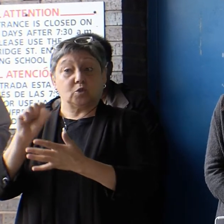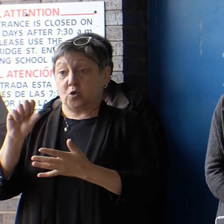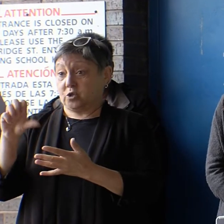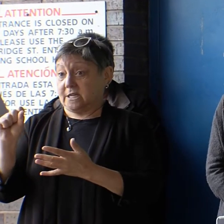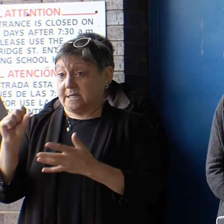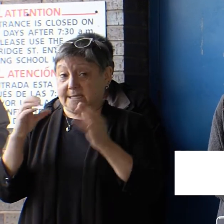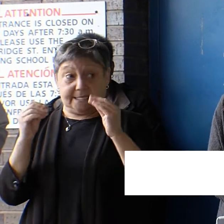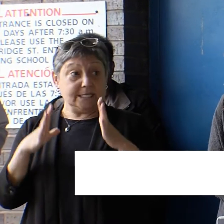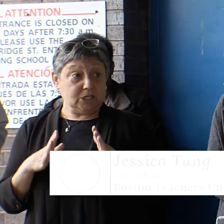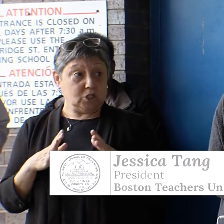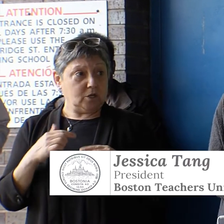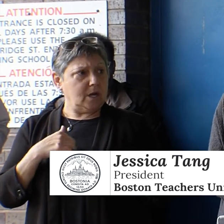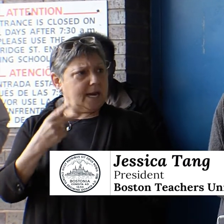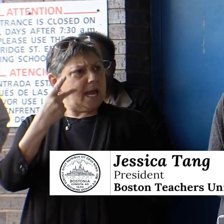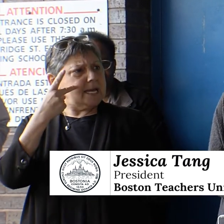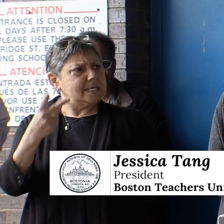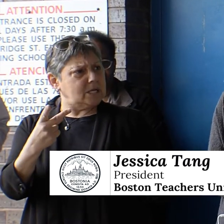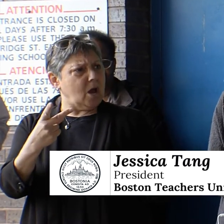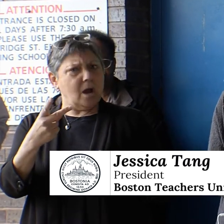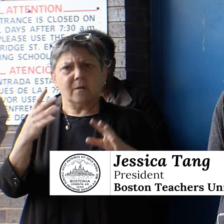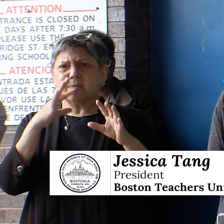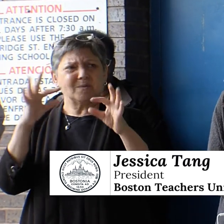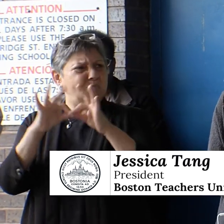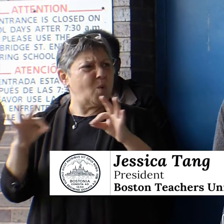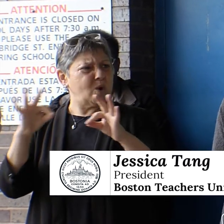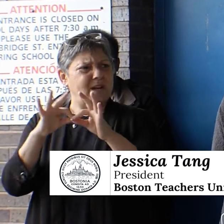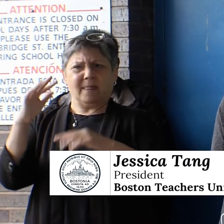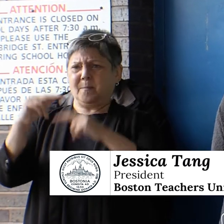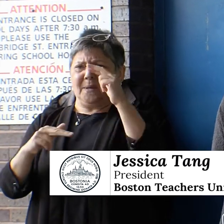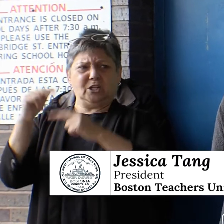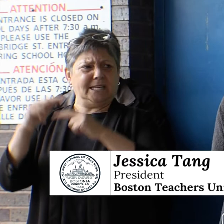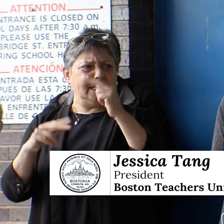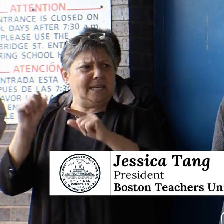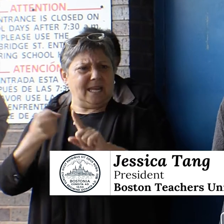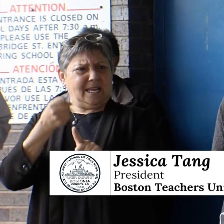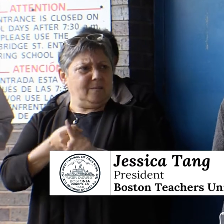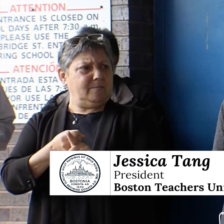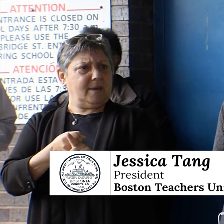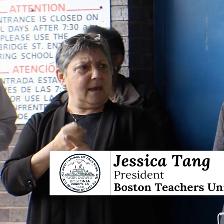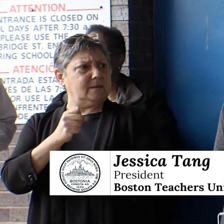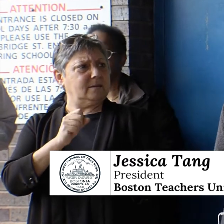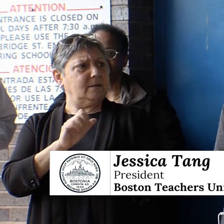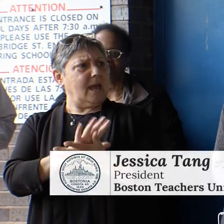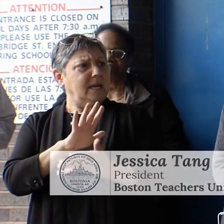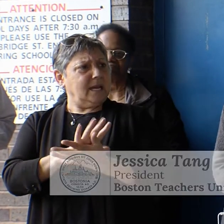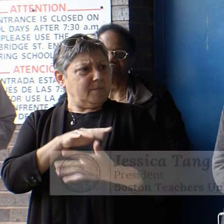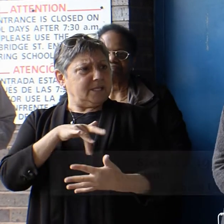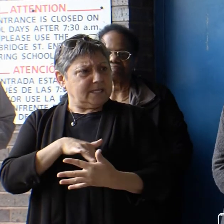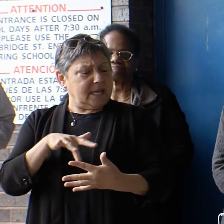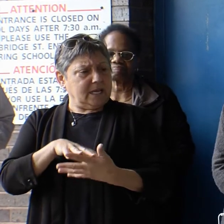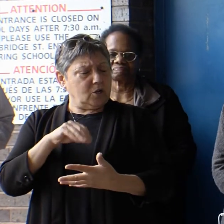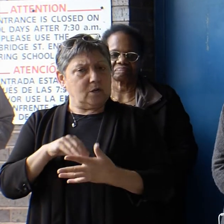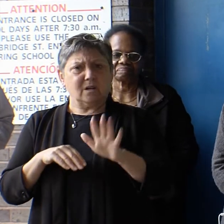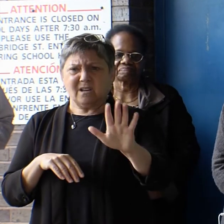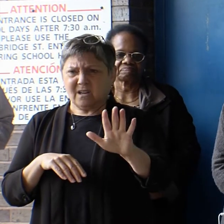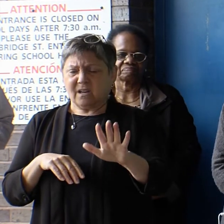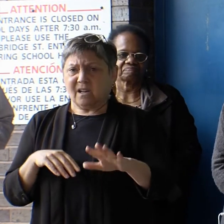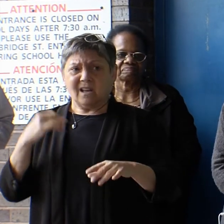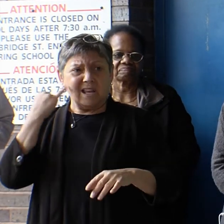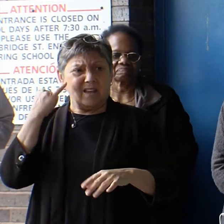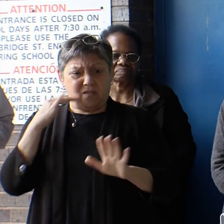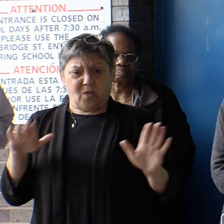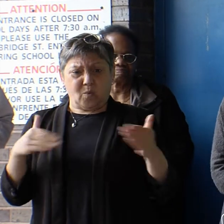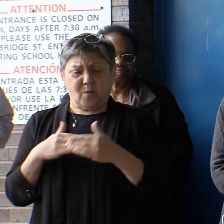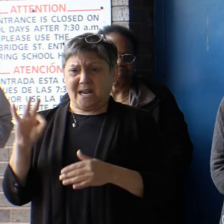firsthand the importance of facilities and its impact on academic achievement. Imagine trying to read in 90 degree